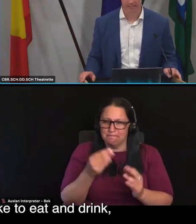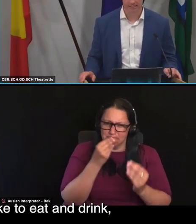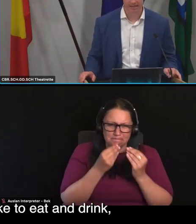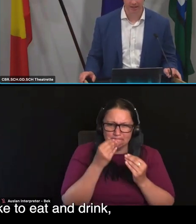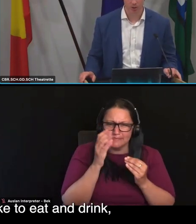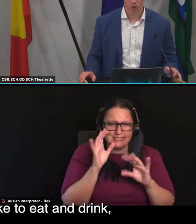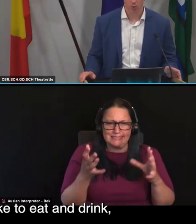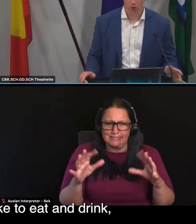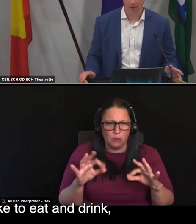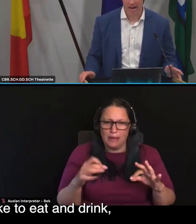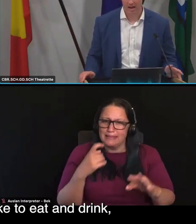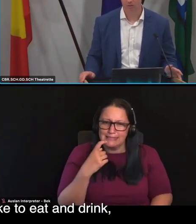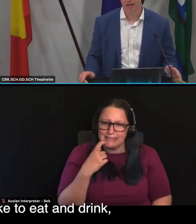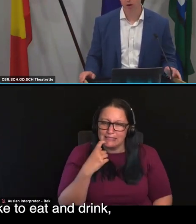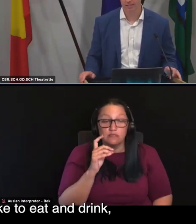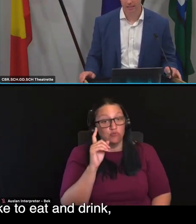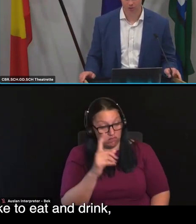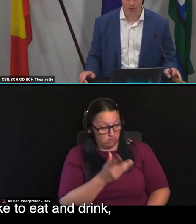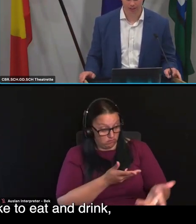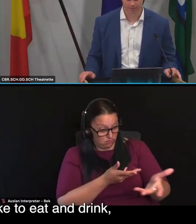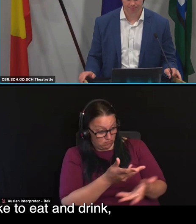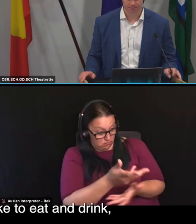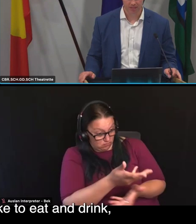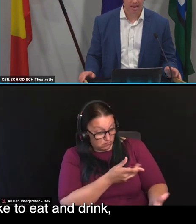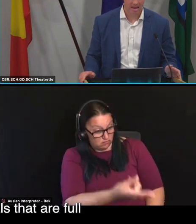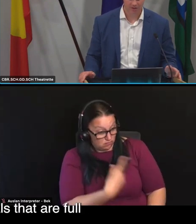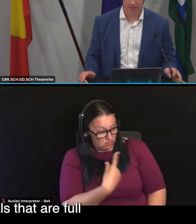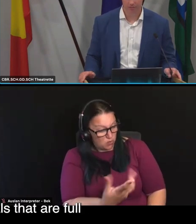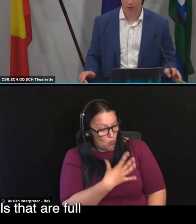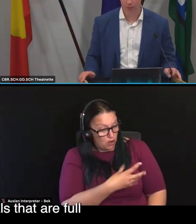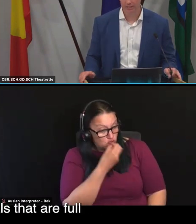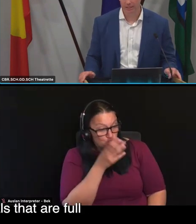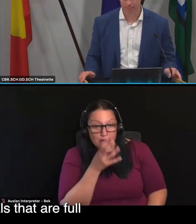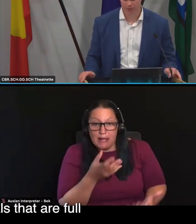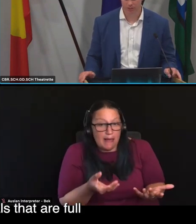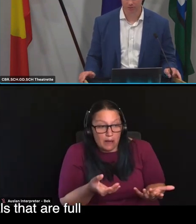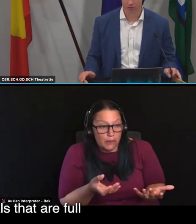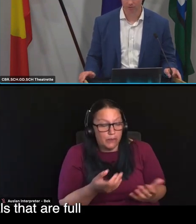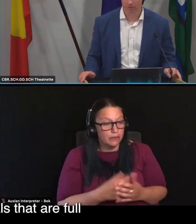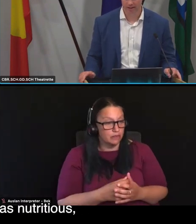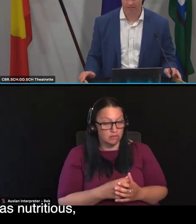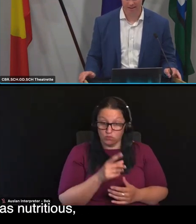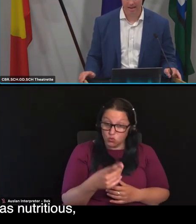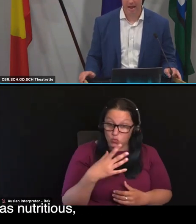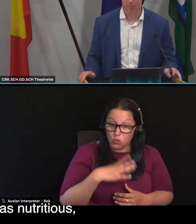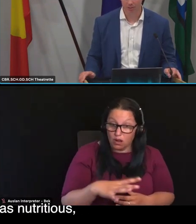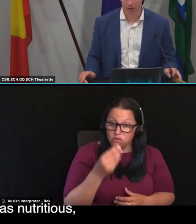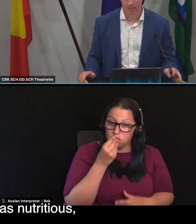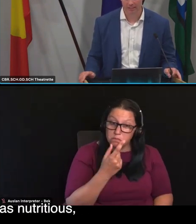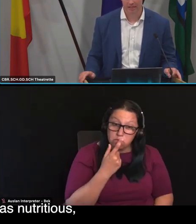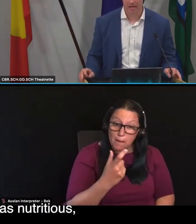critical to understand what and how they like to eat and drink, how to deliver choice and meals that are full of flavour,